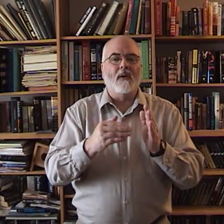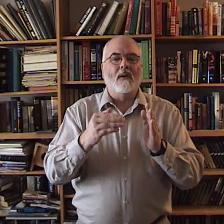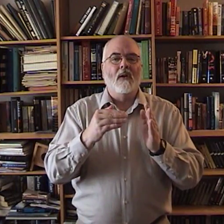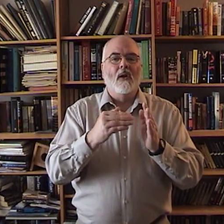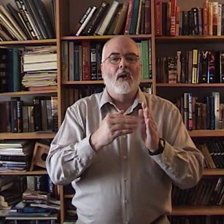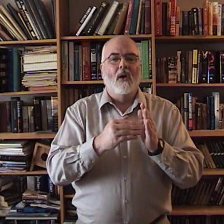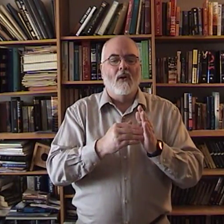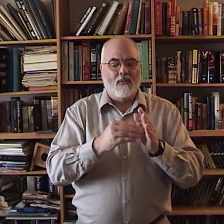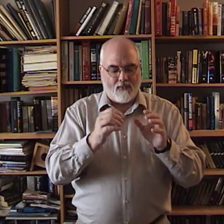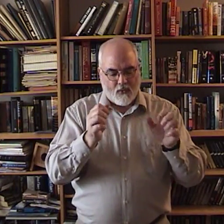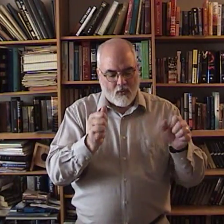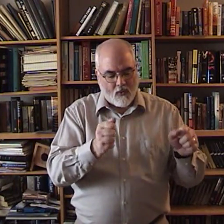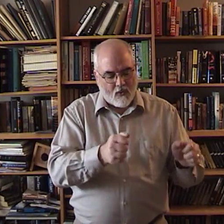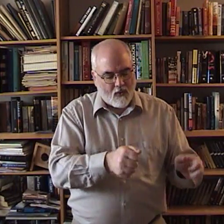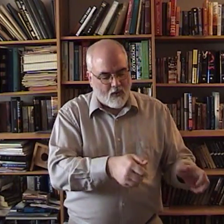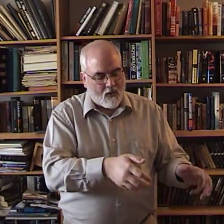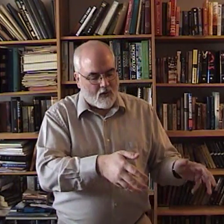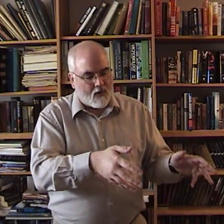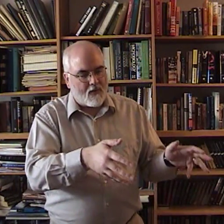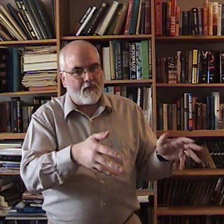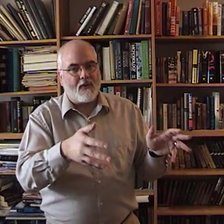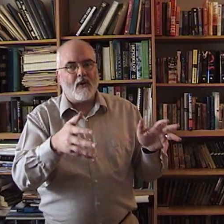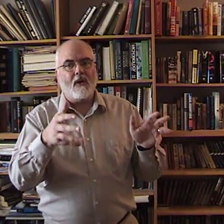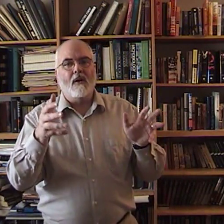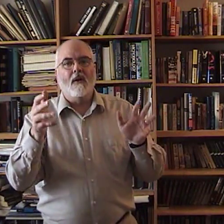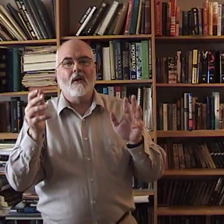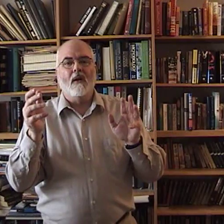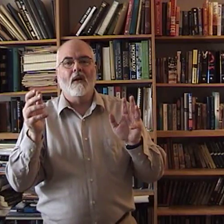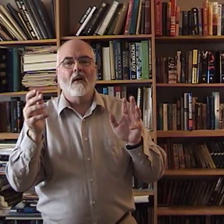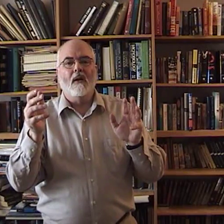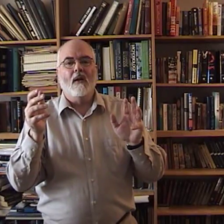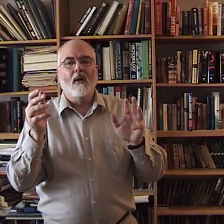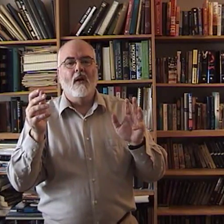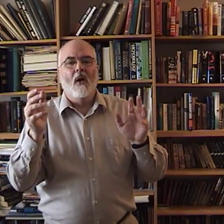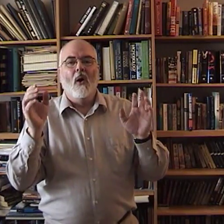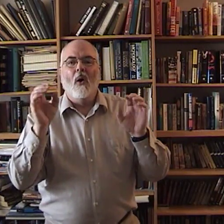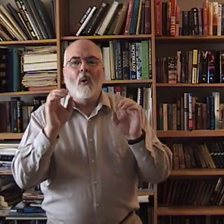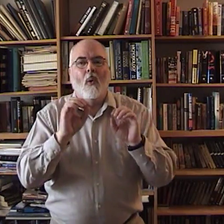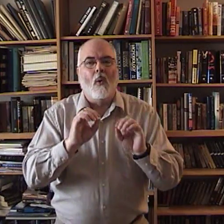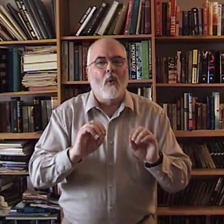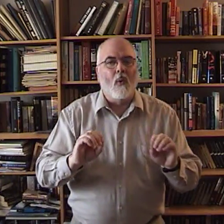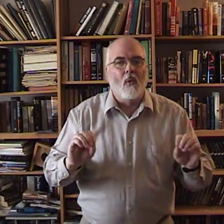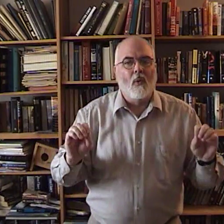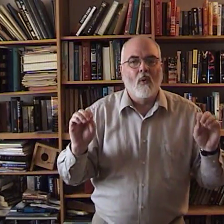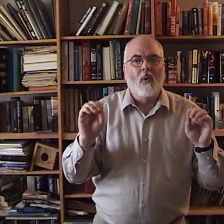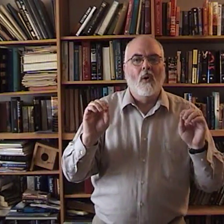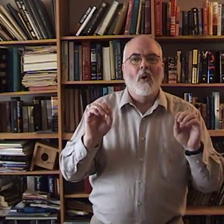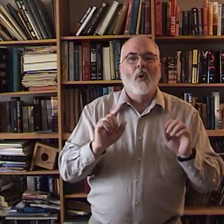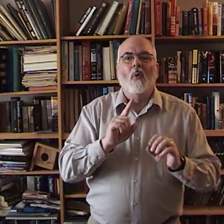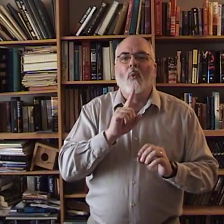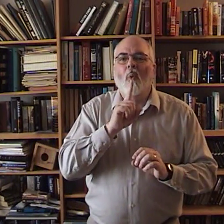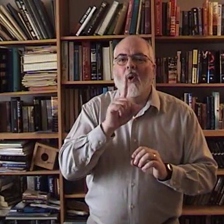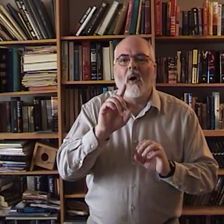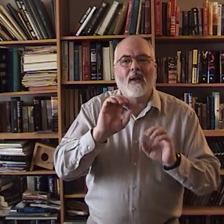forfeit. Oh, what